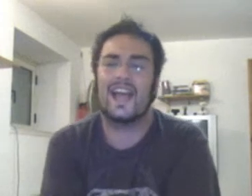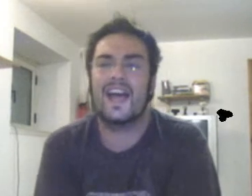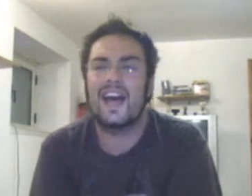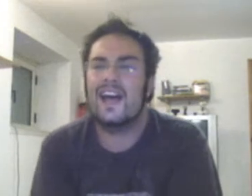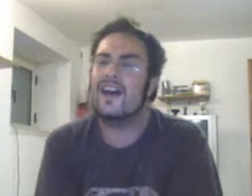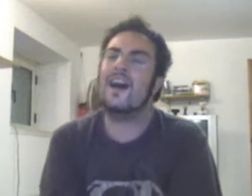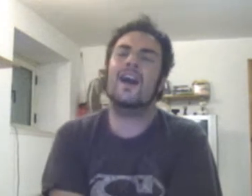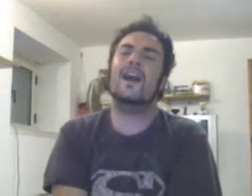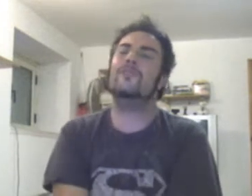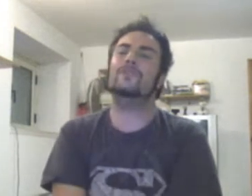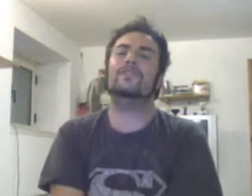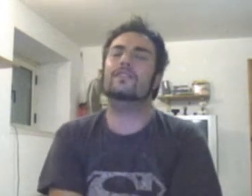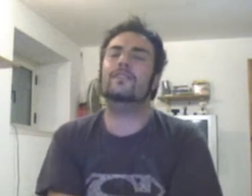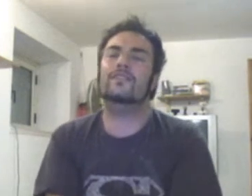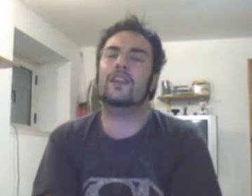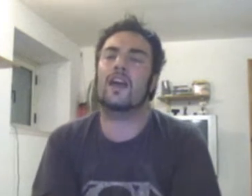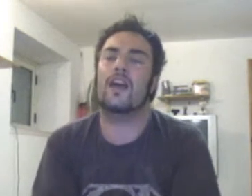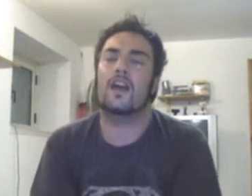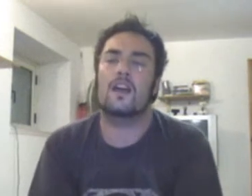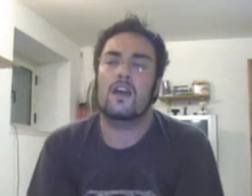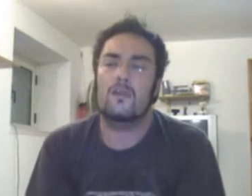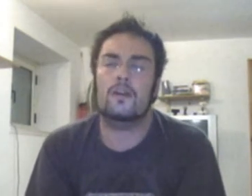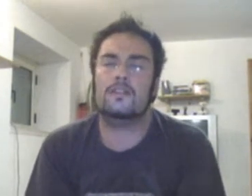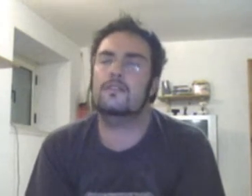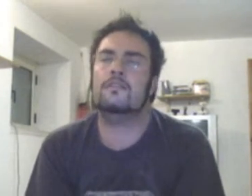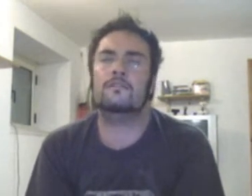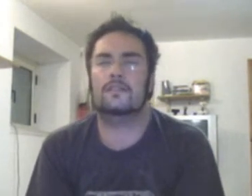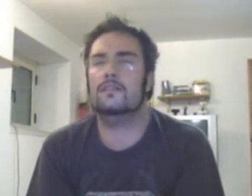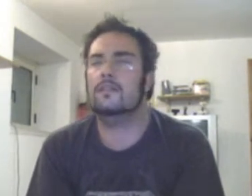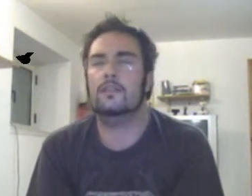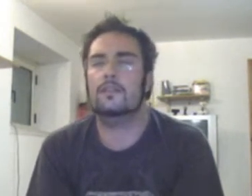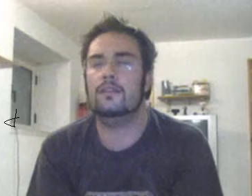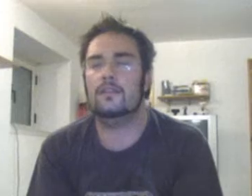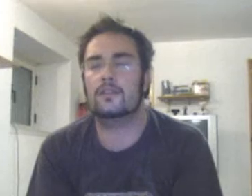I will learn what you teach